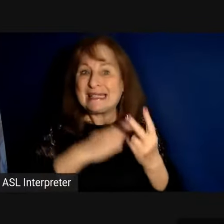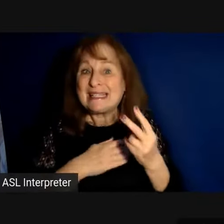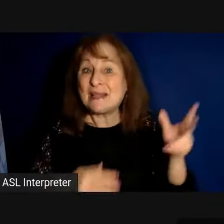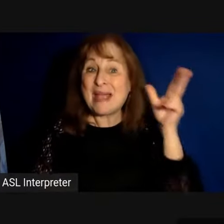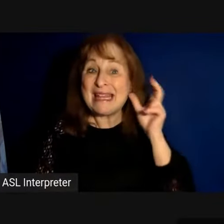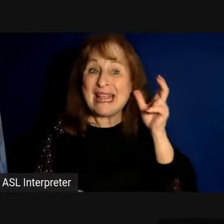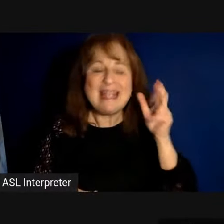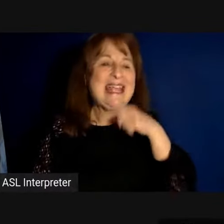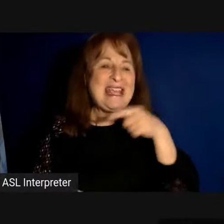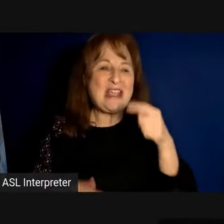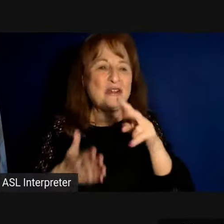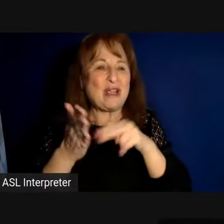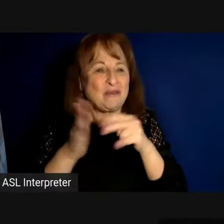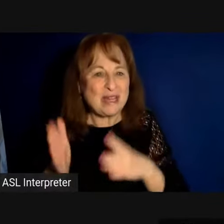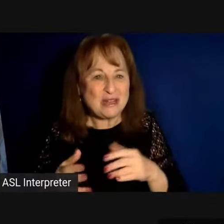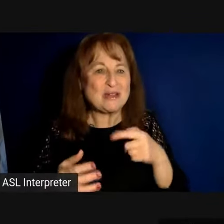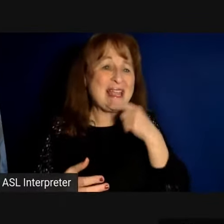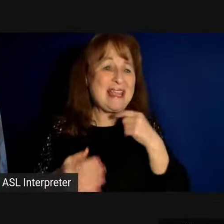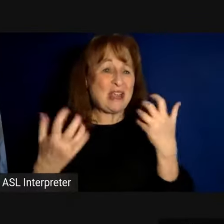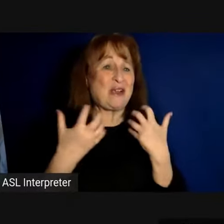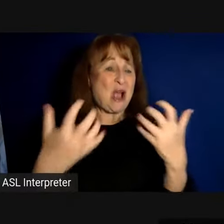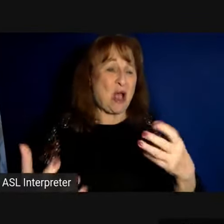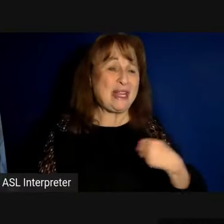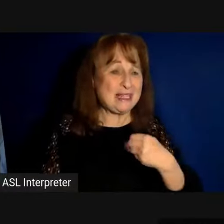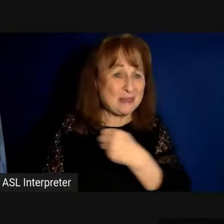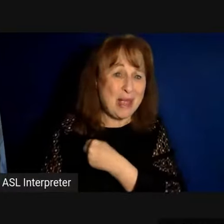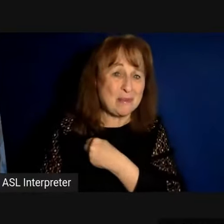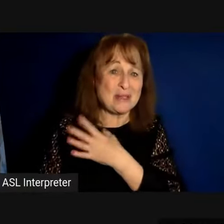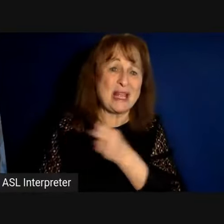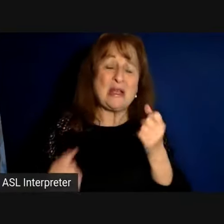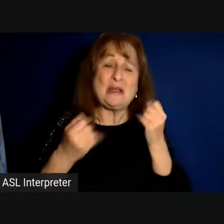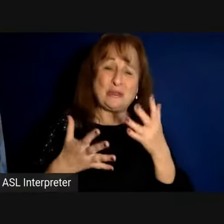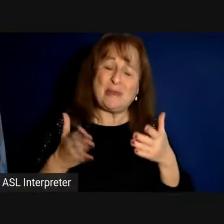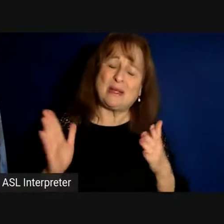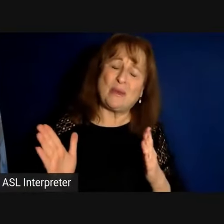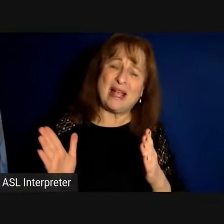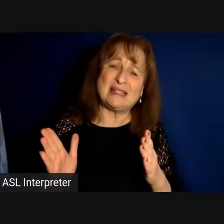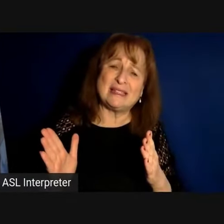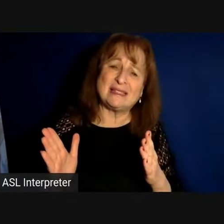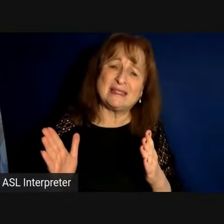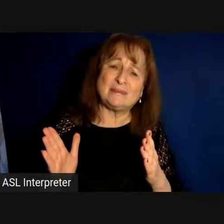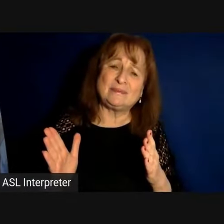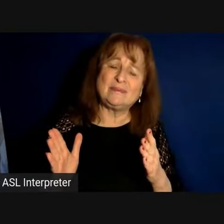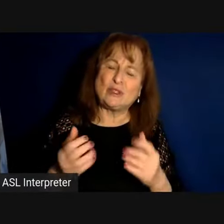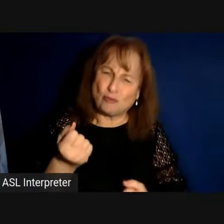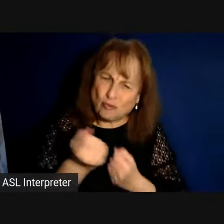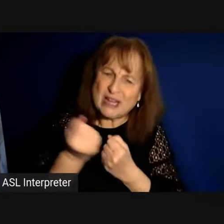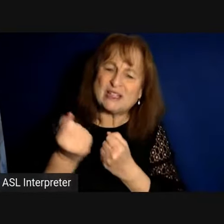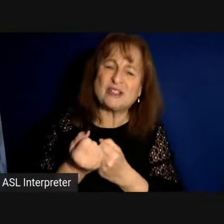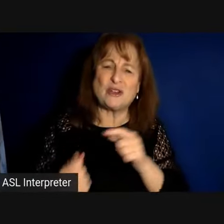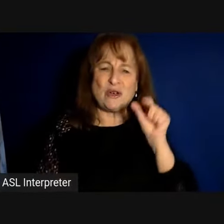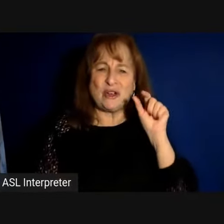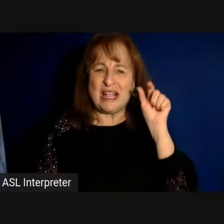readers and hearing audience members and to in many ways reassure gender